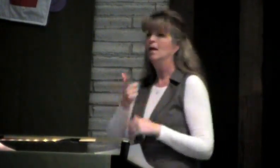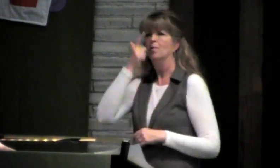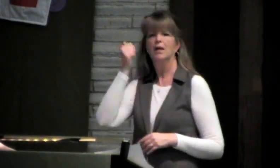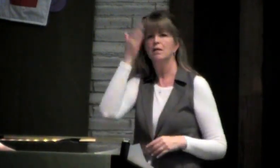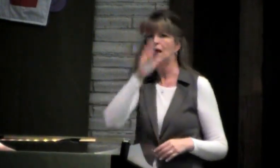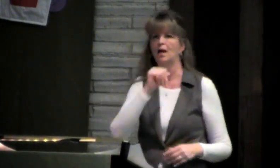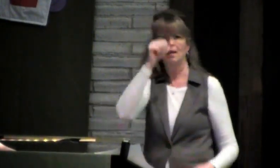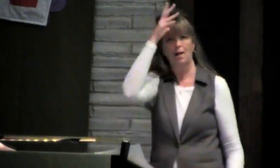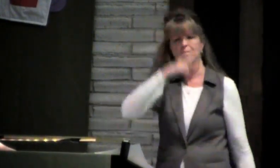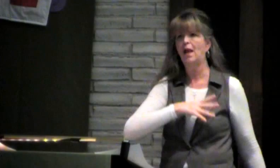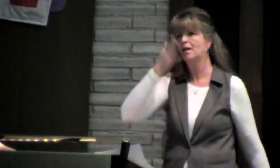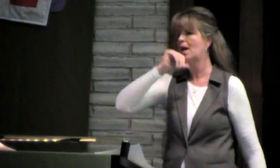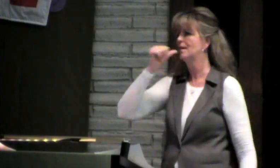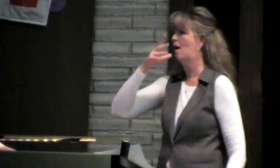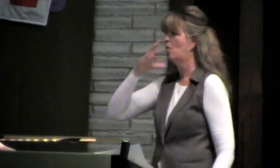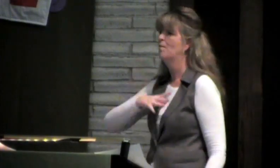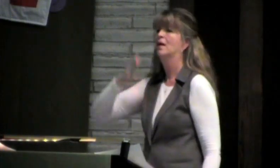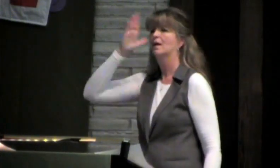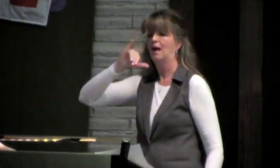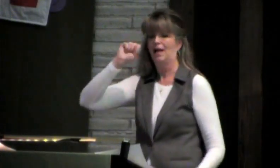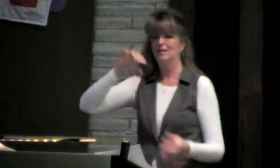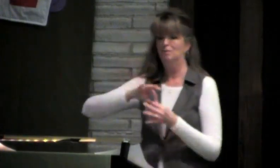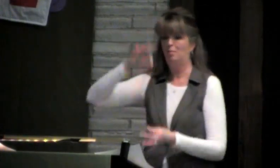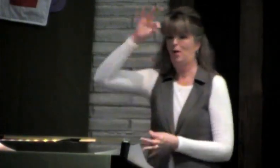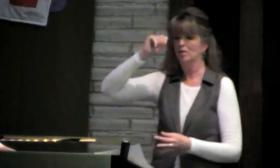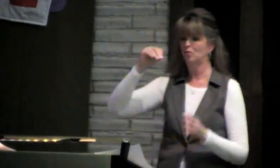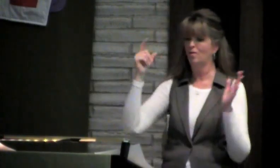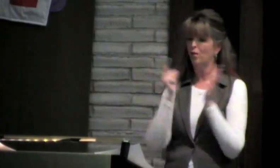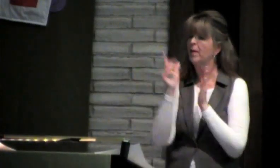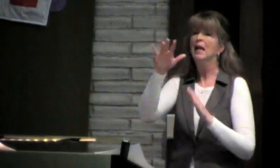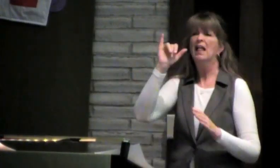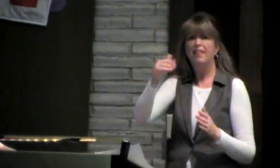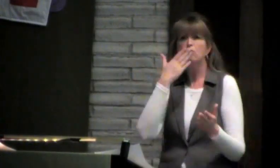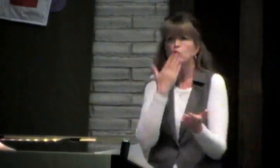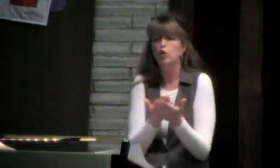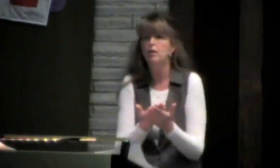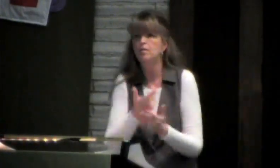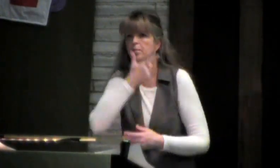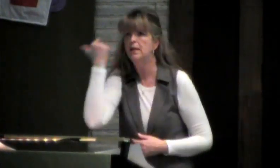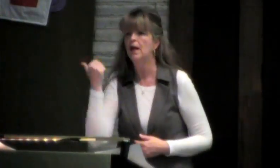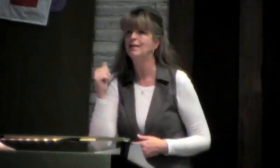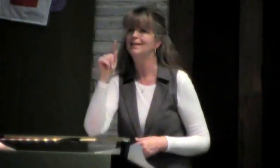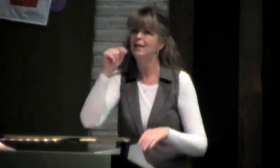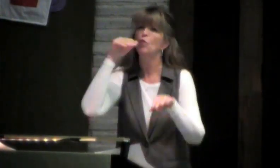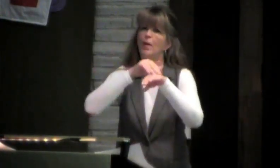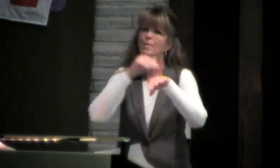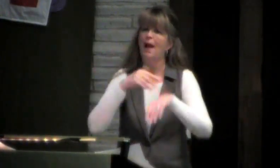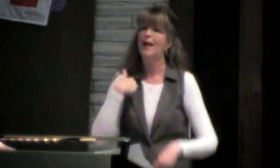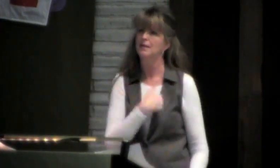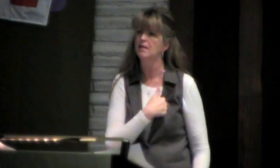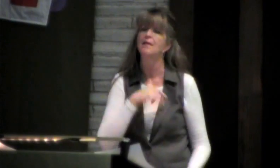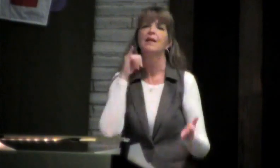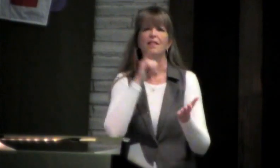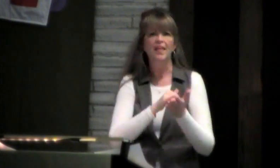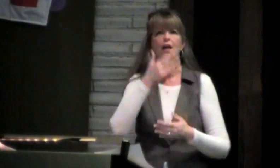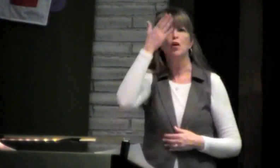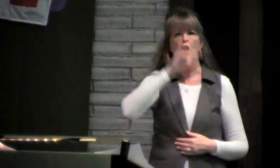absolutely not allowed. Because God is neither male nor female. God is spirit. And that's a good practice because it reminds